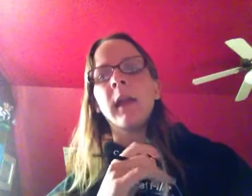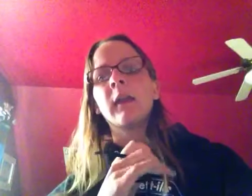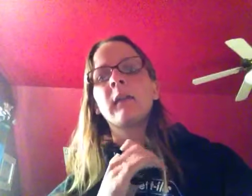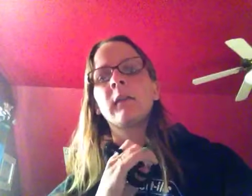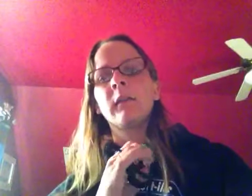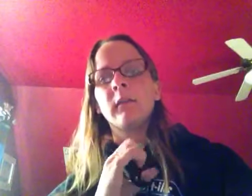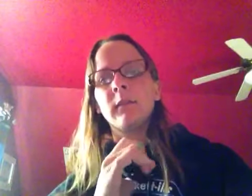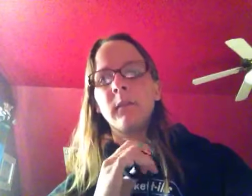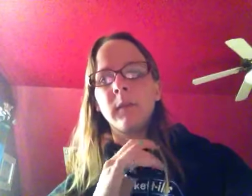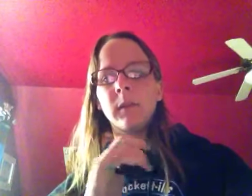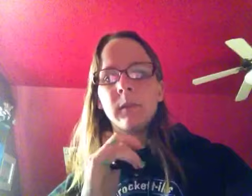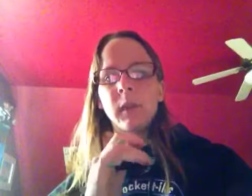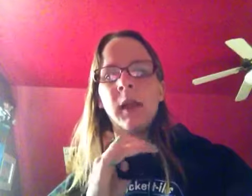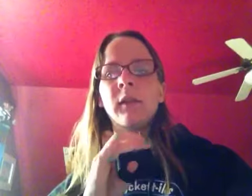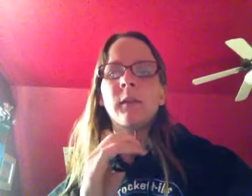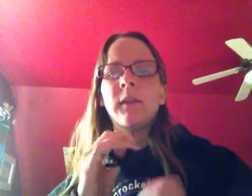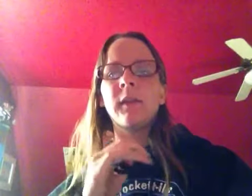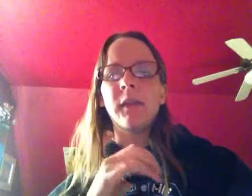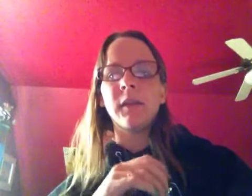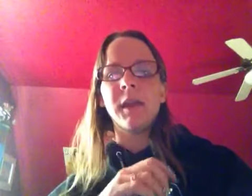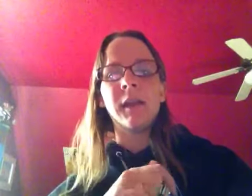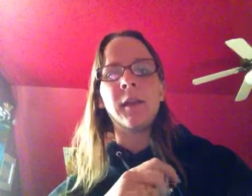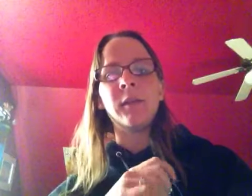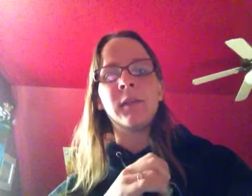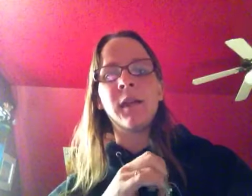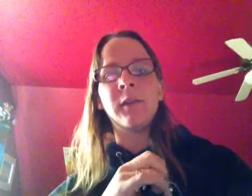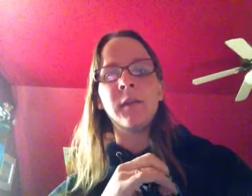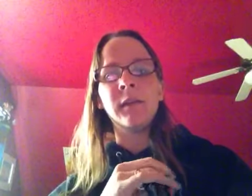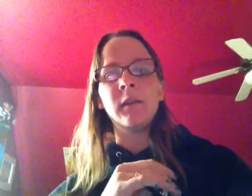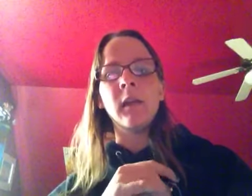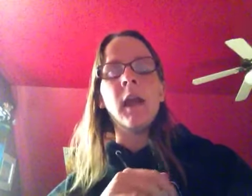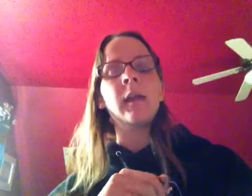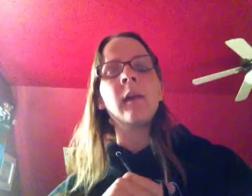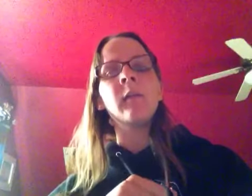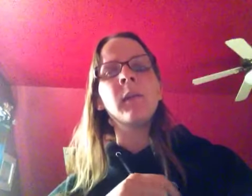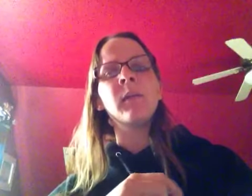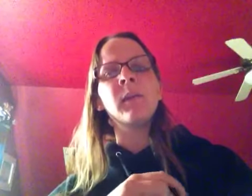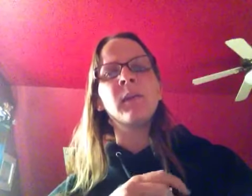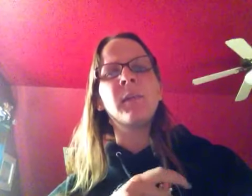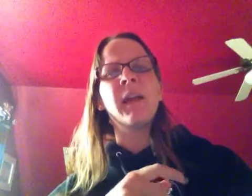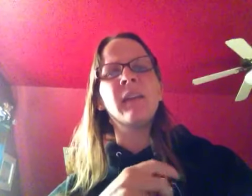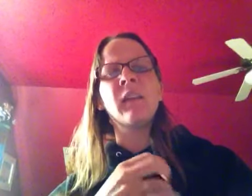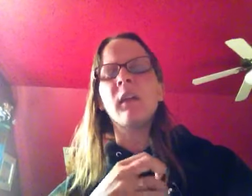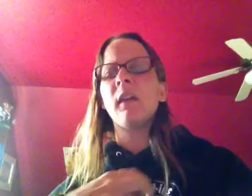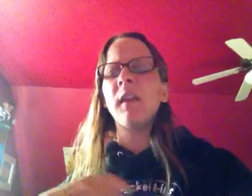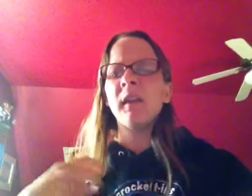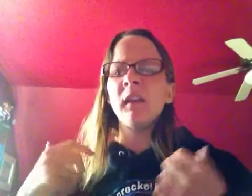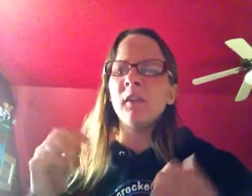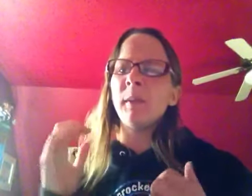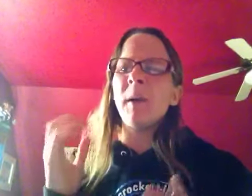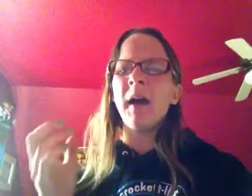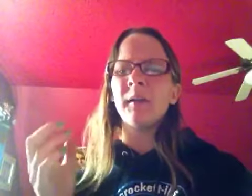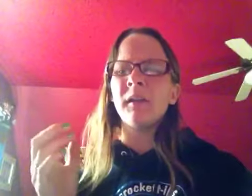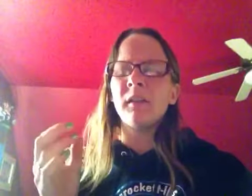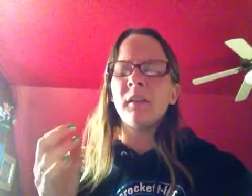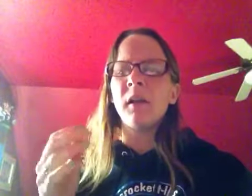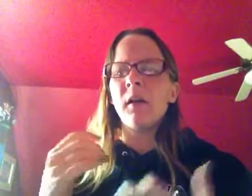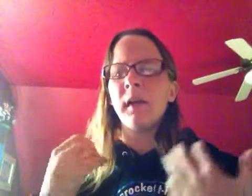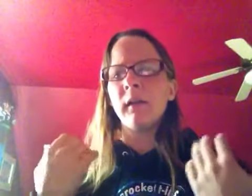and I just went there yesterday and I thought it was a lot of fun. It kind of reminds me of this place I think it used to be a pottery studio in